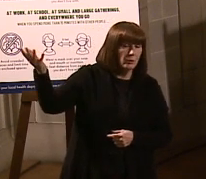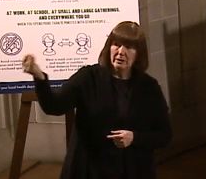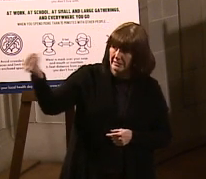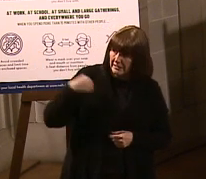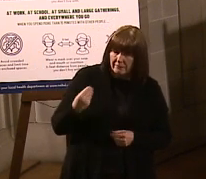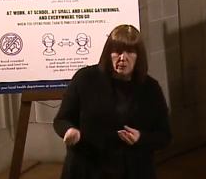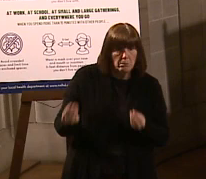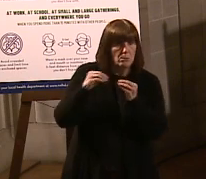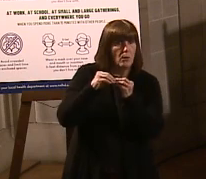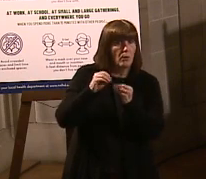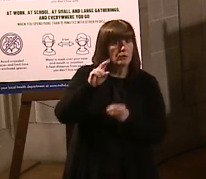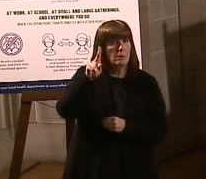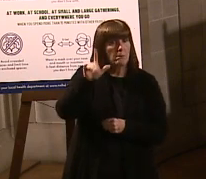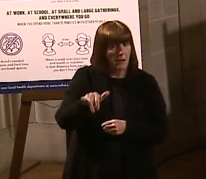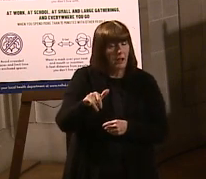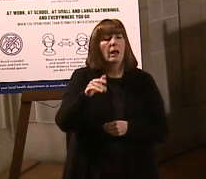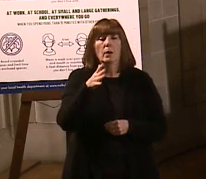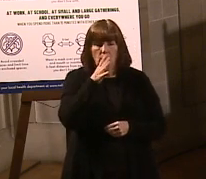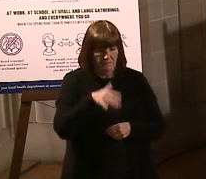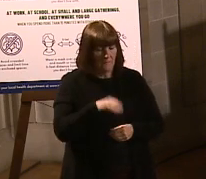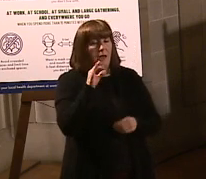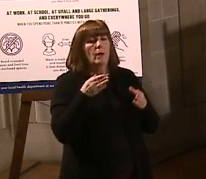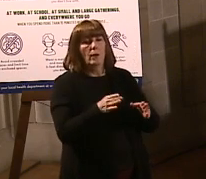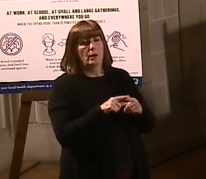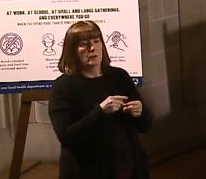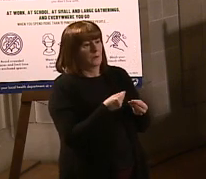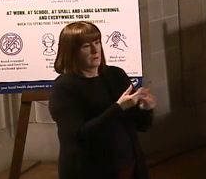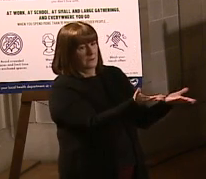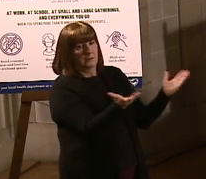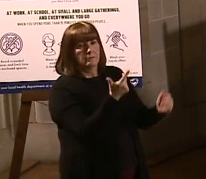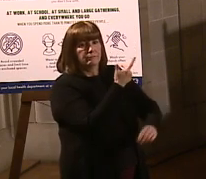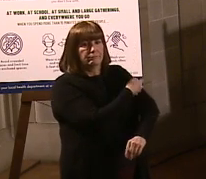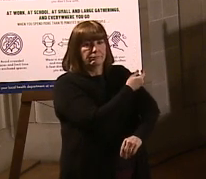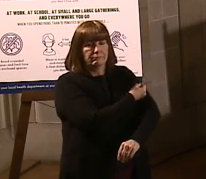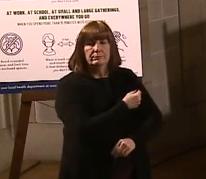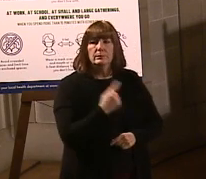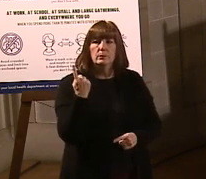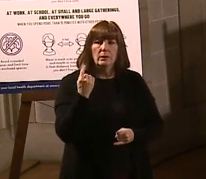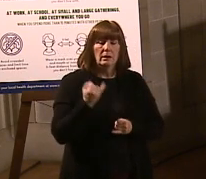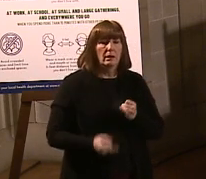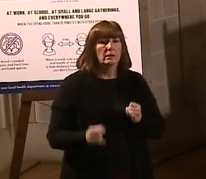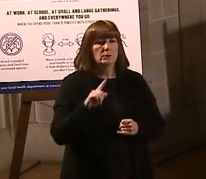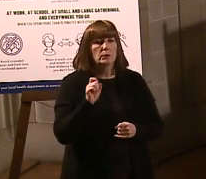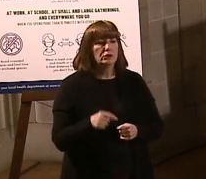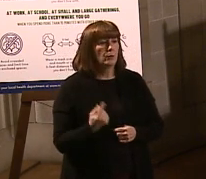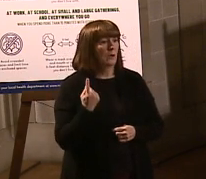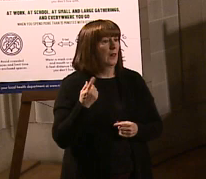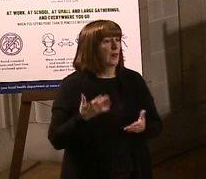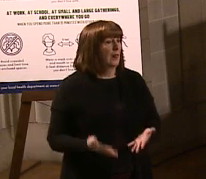supply, we will find ways to be able to get into people's arms. One last question.